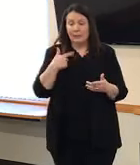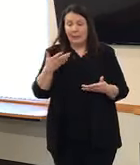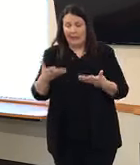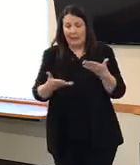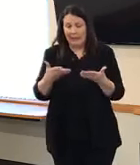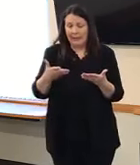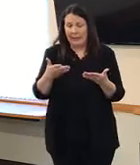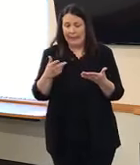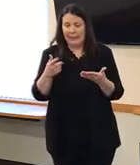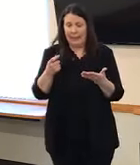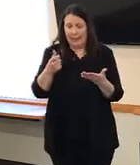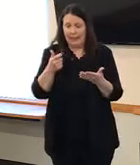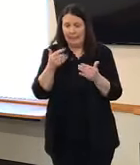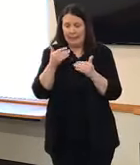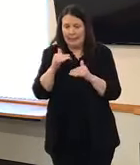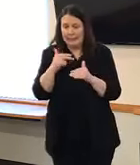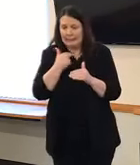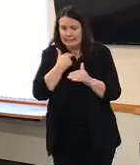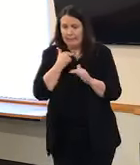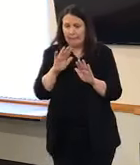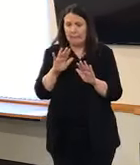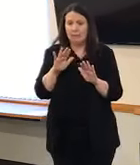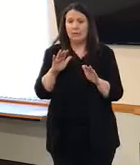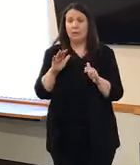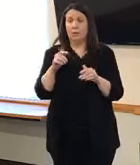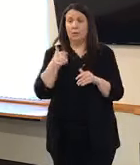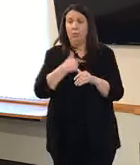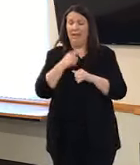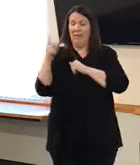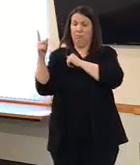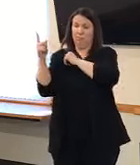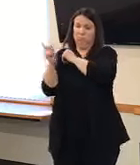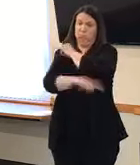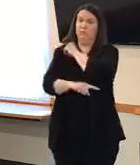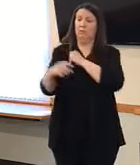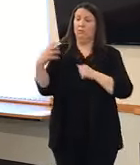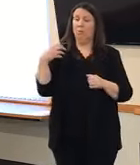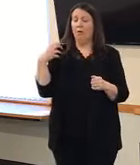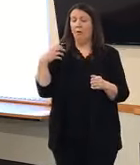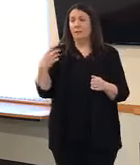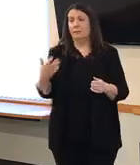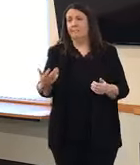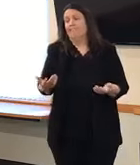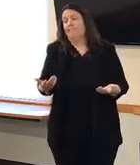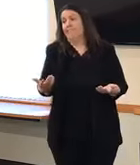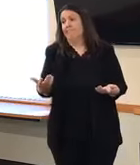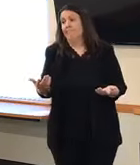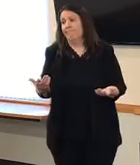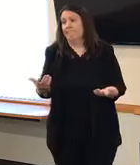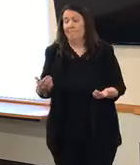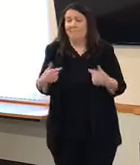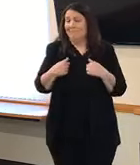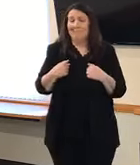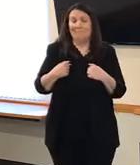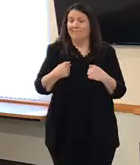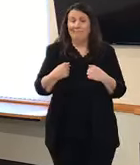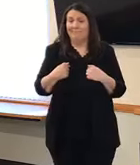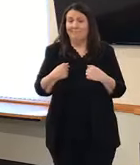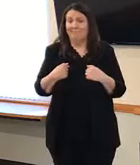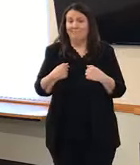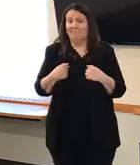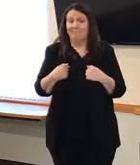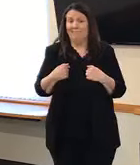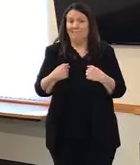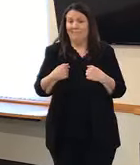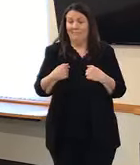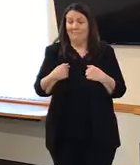normal. So in terms of, uh, what penalty would possibly be there, you know, we're not in a position today because I'm